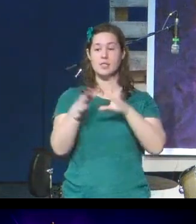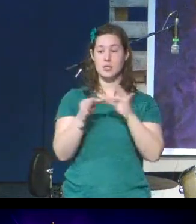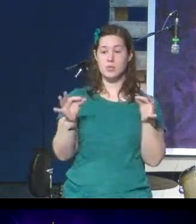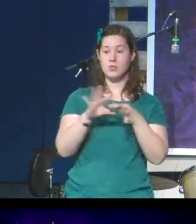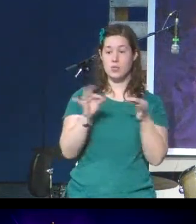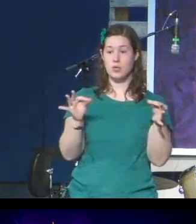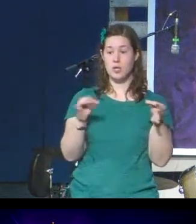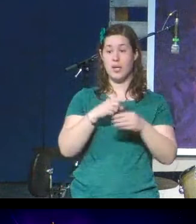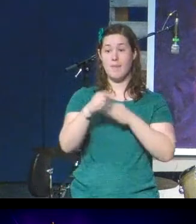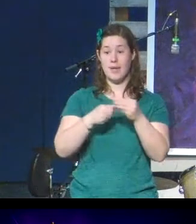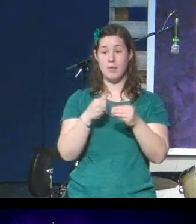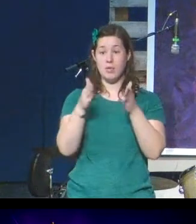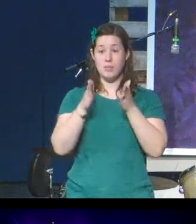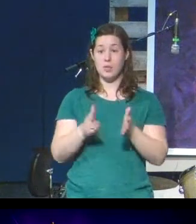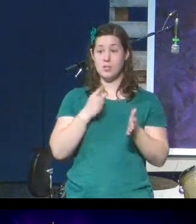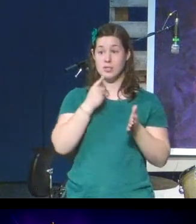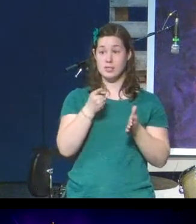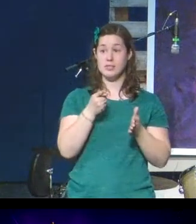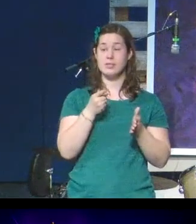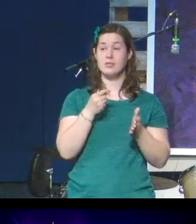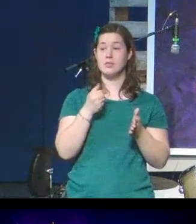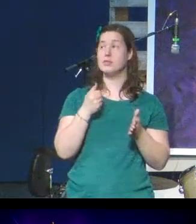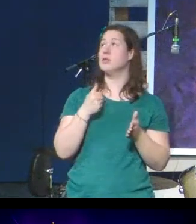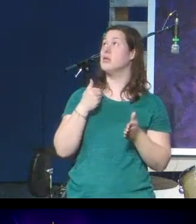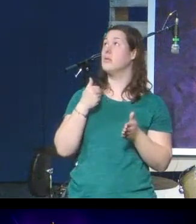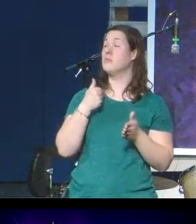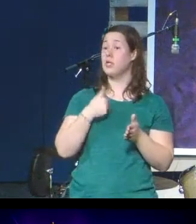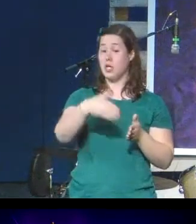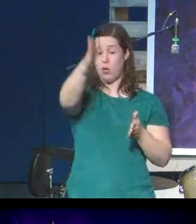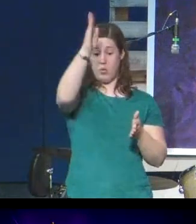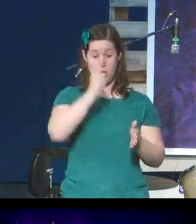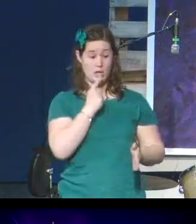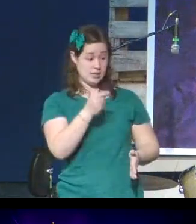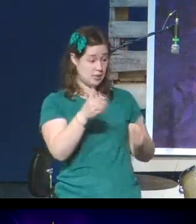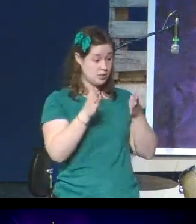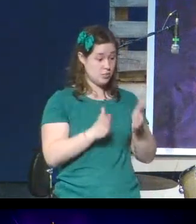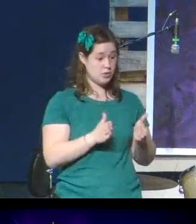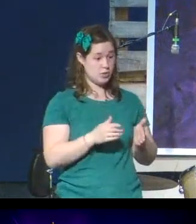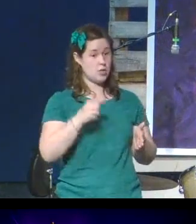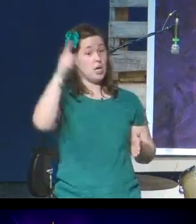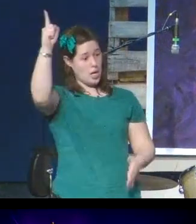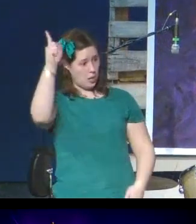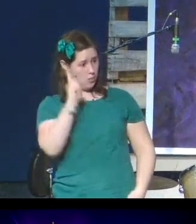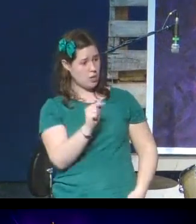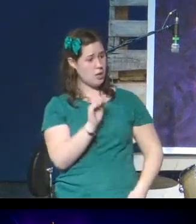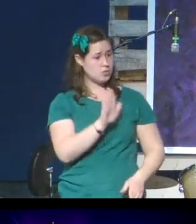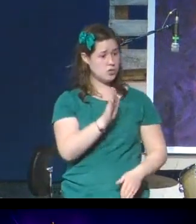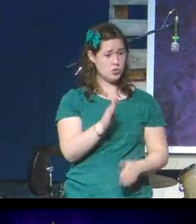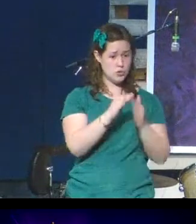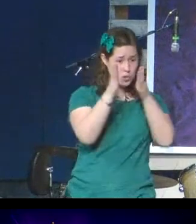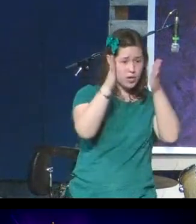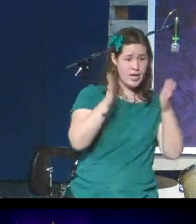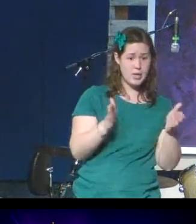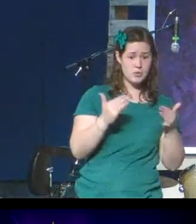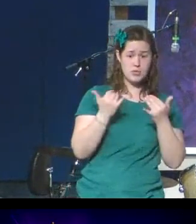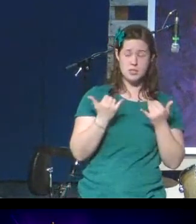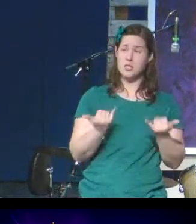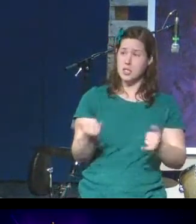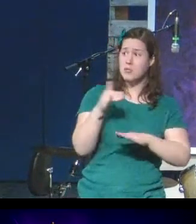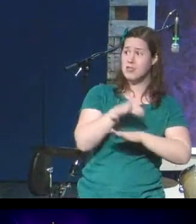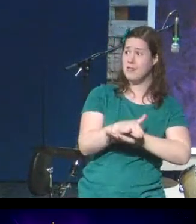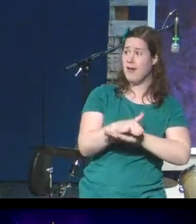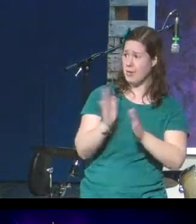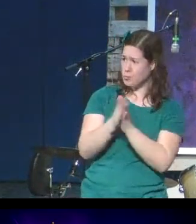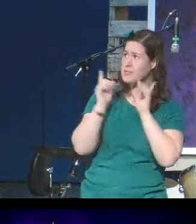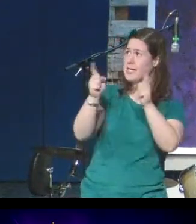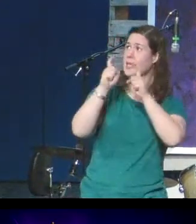I'm going to come to your house tonight. Make sure everything is ready. We will celebrate together. And the person awakes from this vision so excited and joyful.